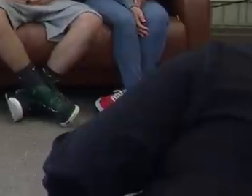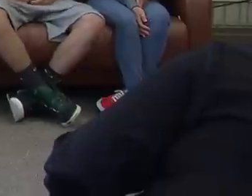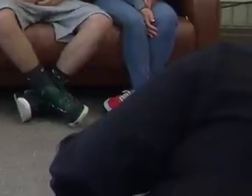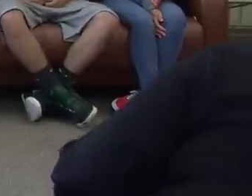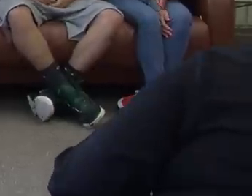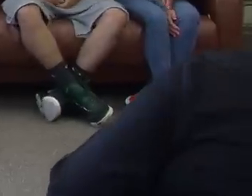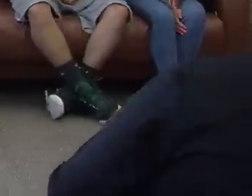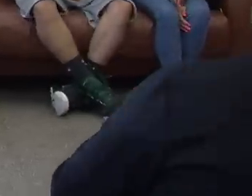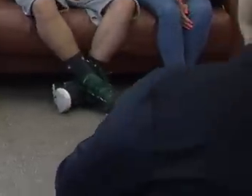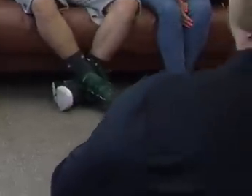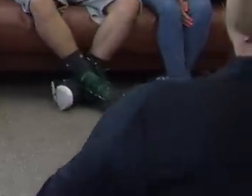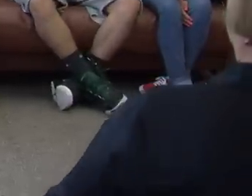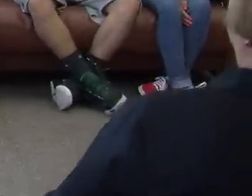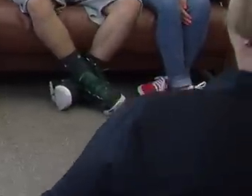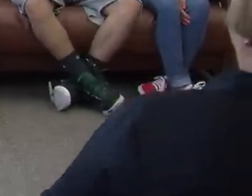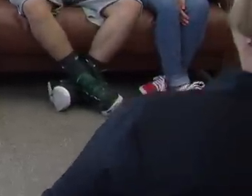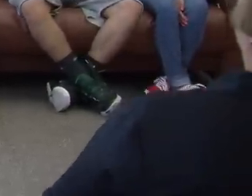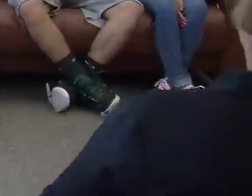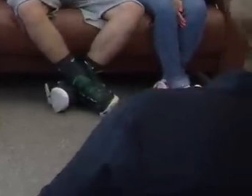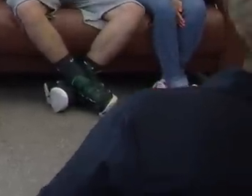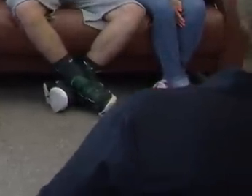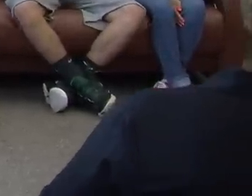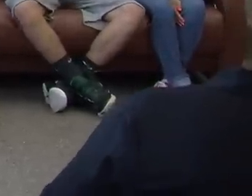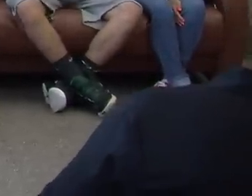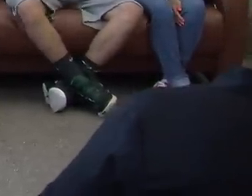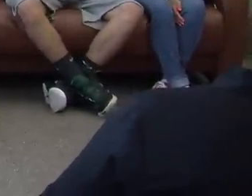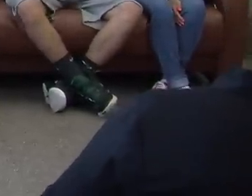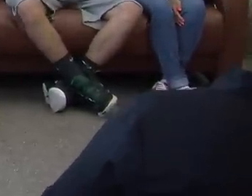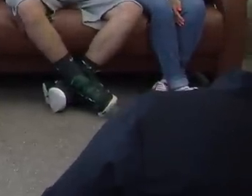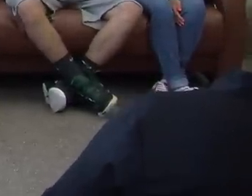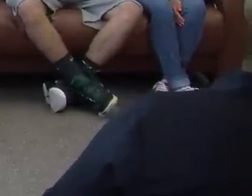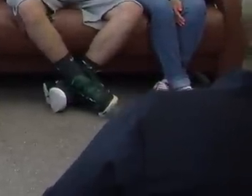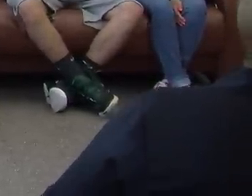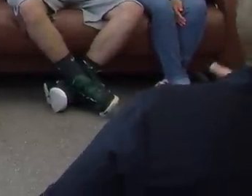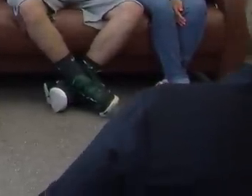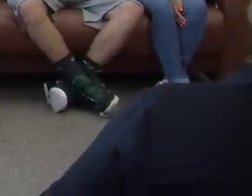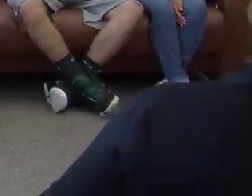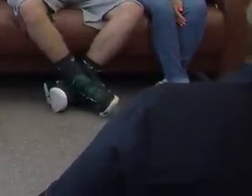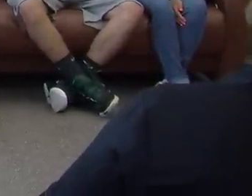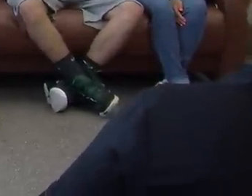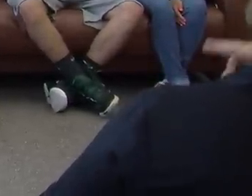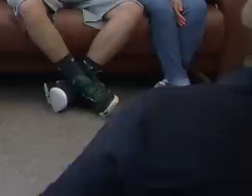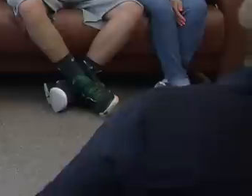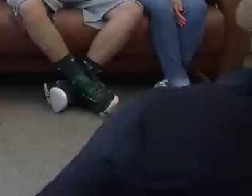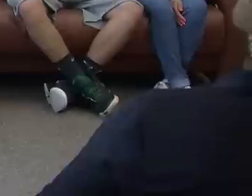Actually, I have my pizza phone. But recently, what did you just get that you could use?